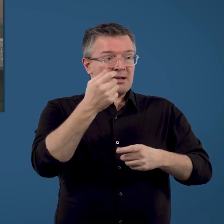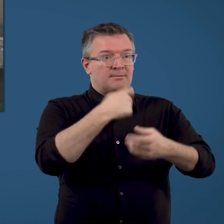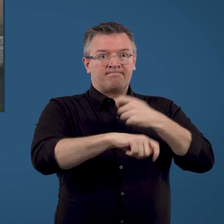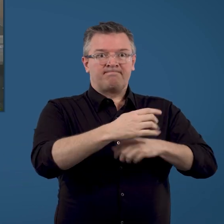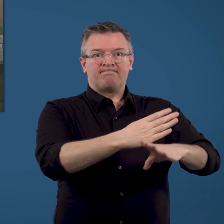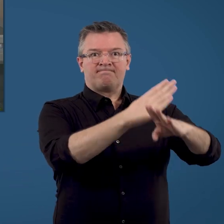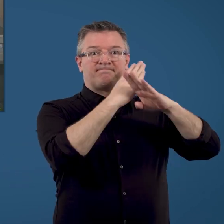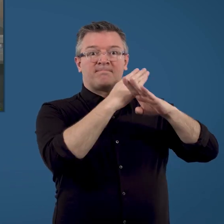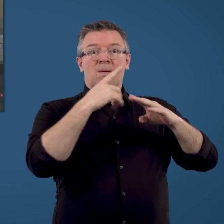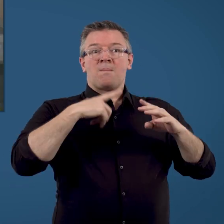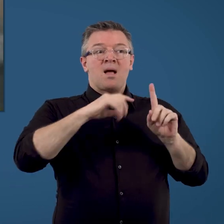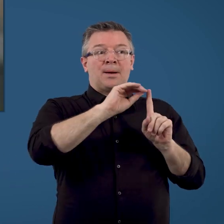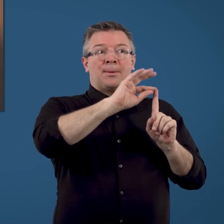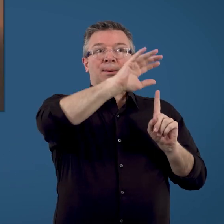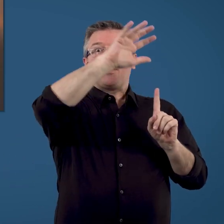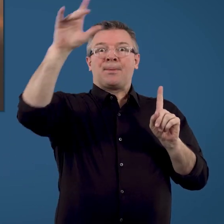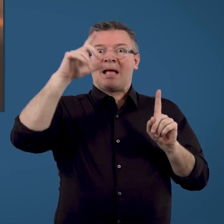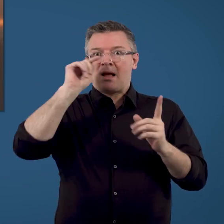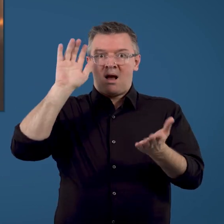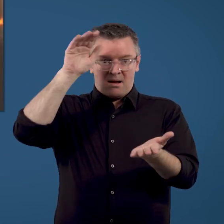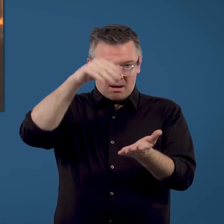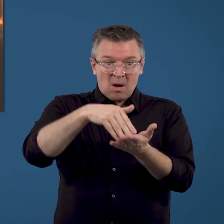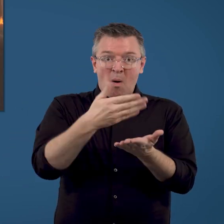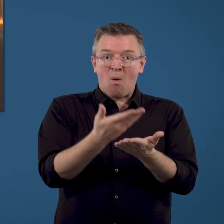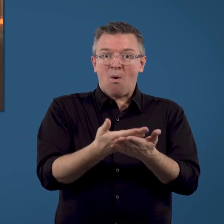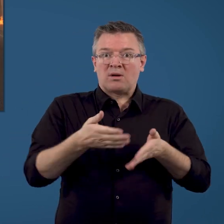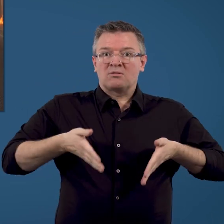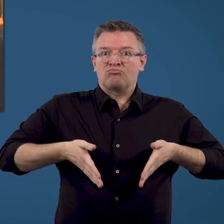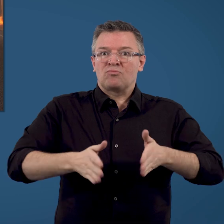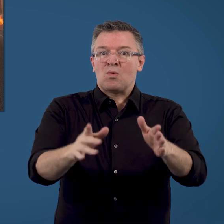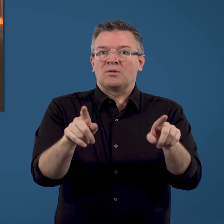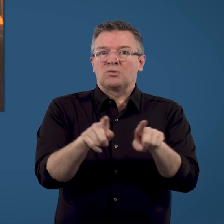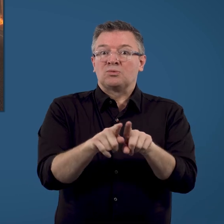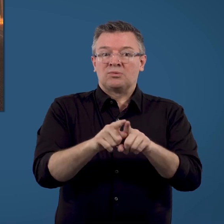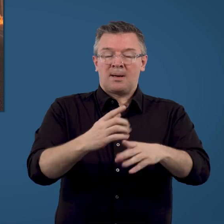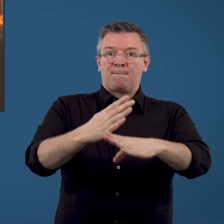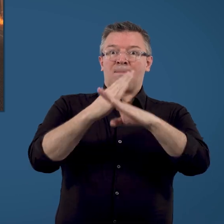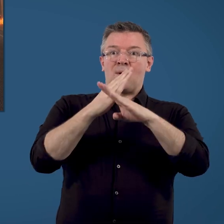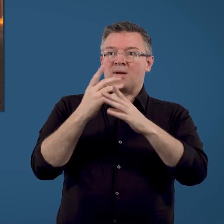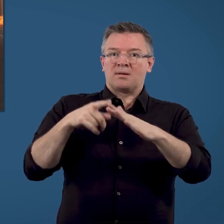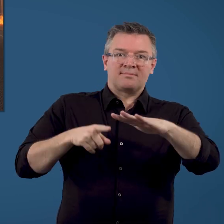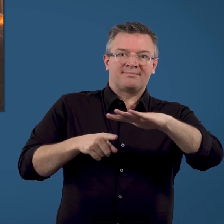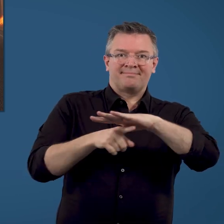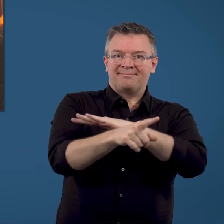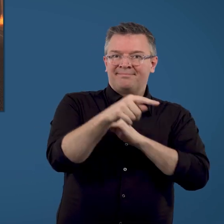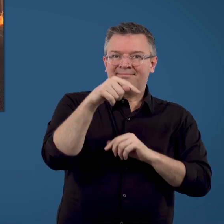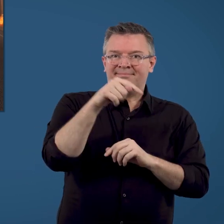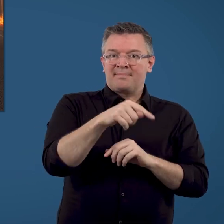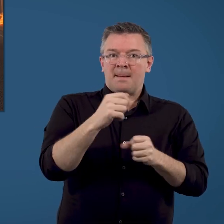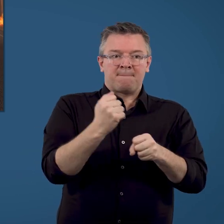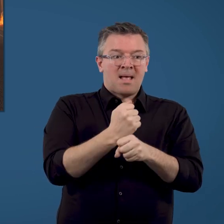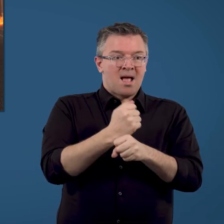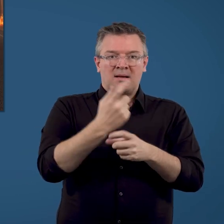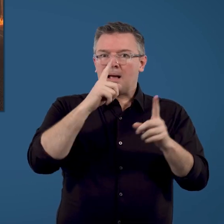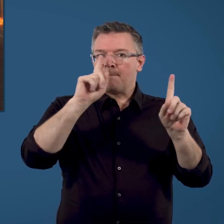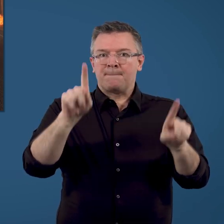jammed. Embers can also start fires on roads and block them completely, making late